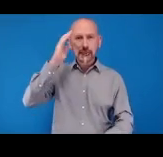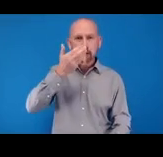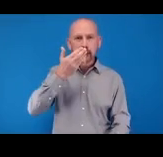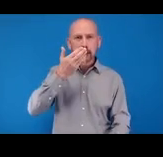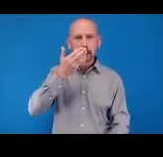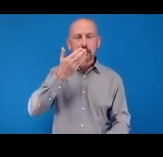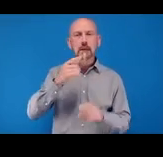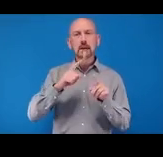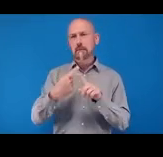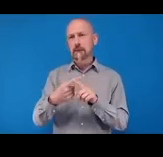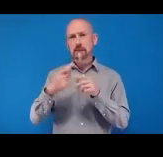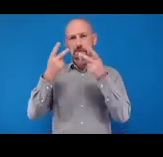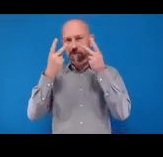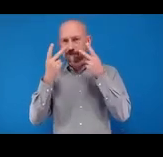corrections for refractive error.